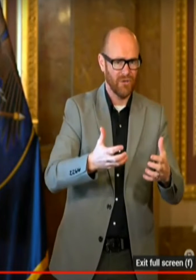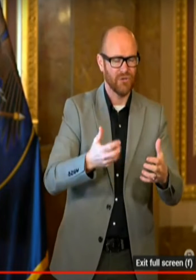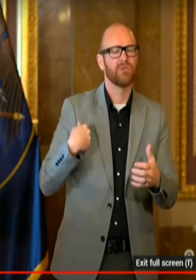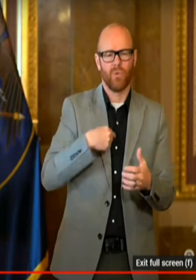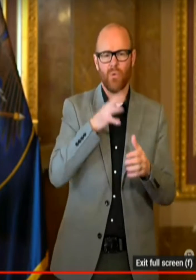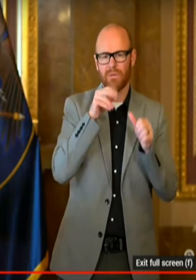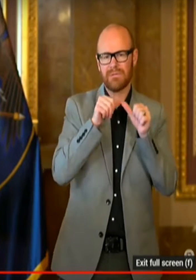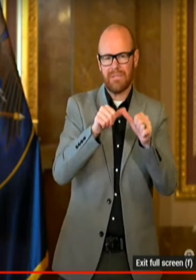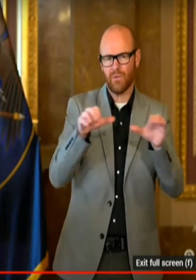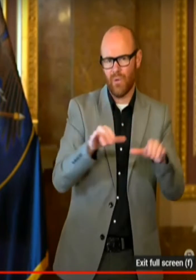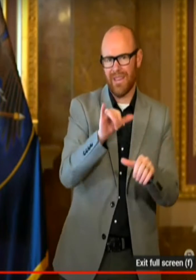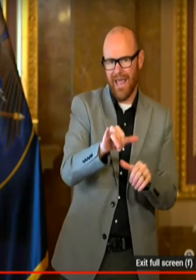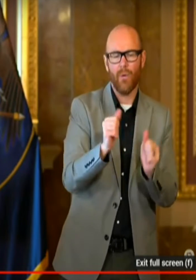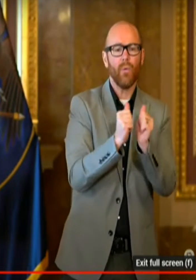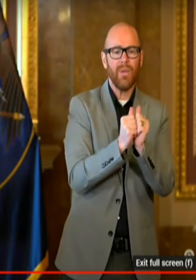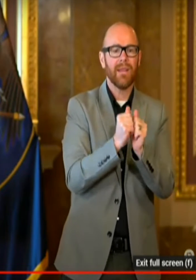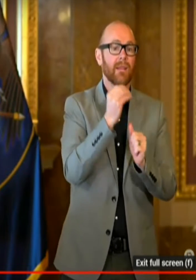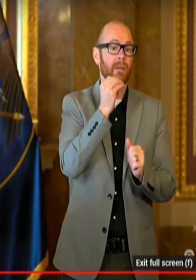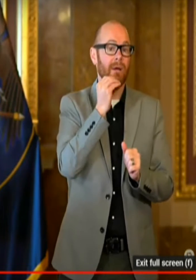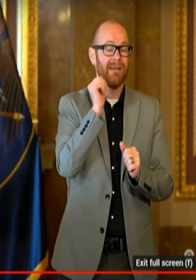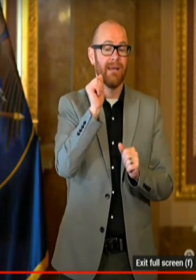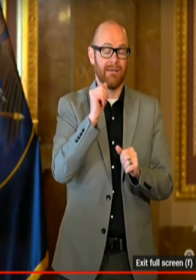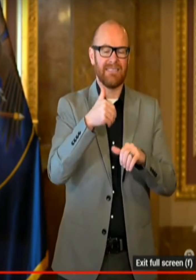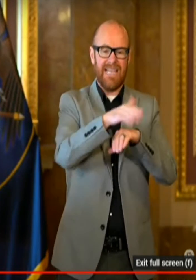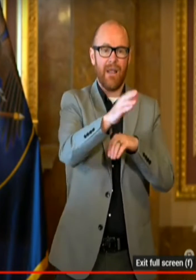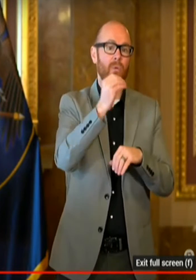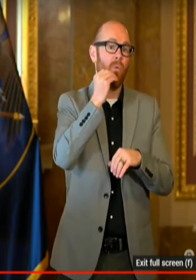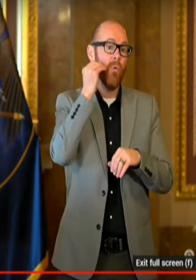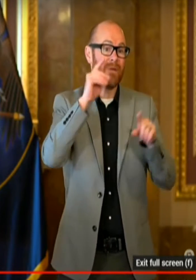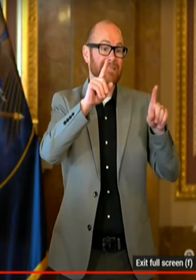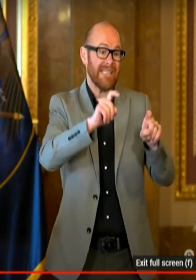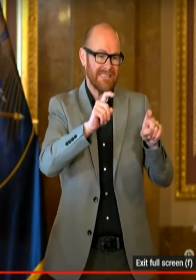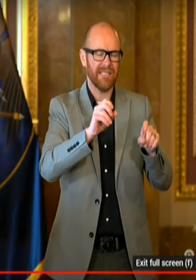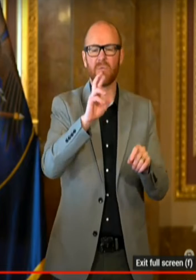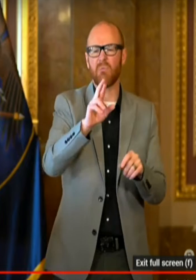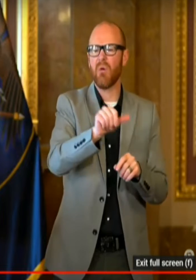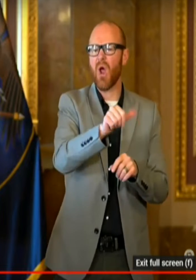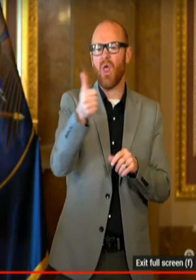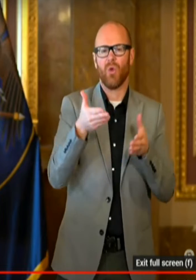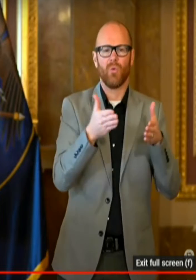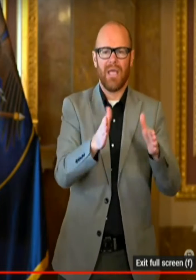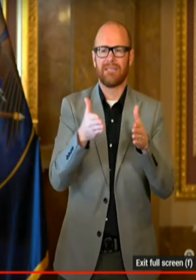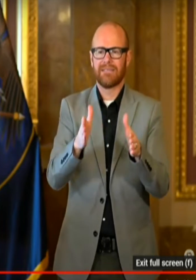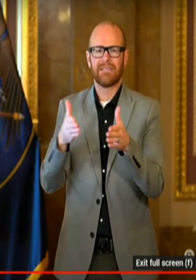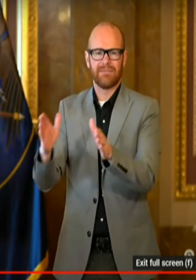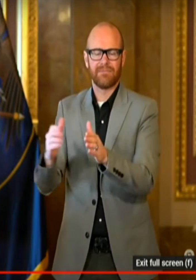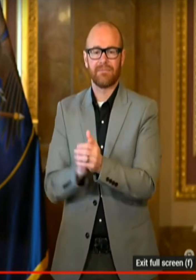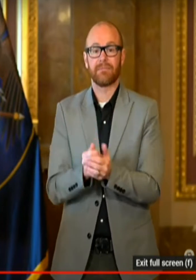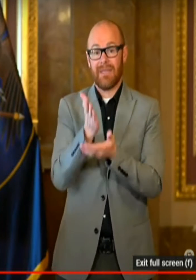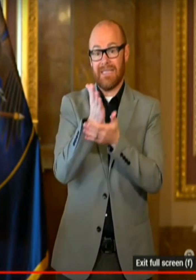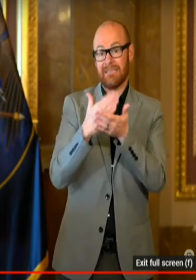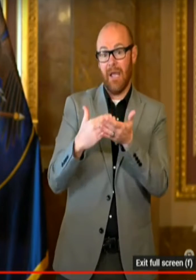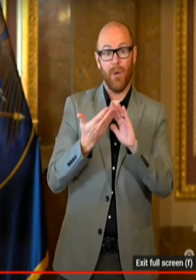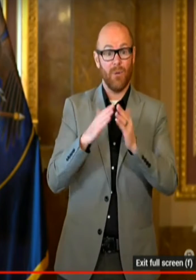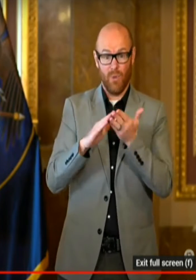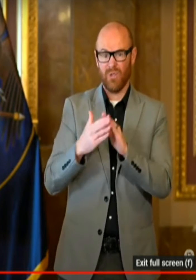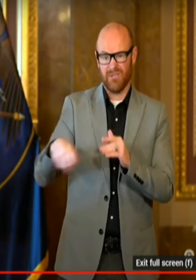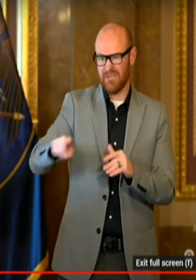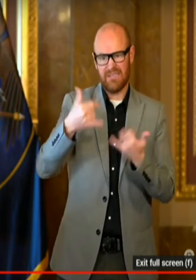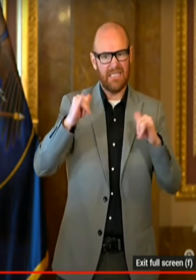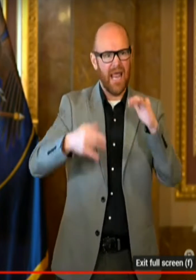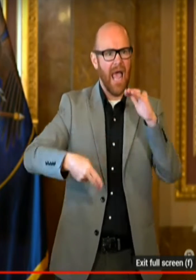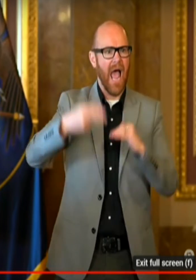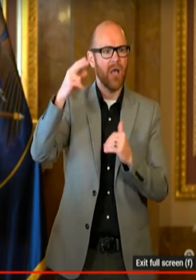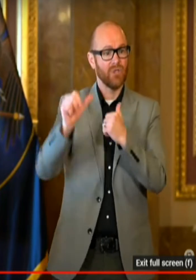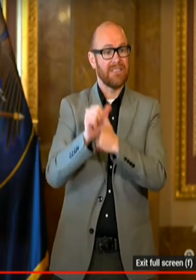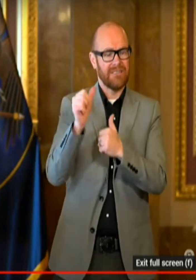both through at-home testing and we'll be looking at other models where we can support that. There are certain communities that are at higher risk. We'll continue